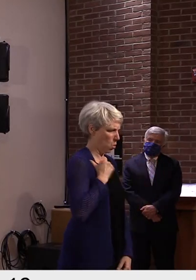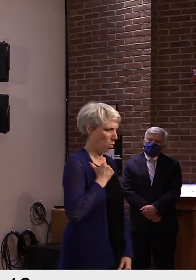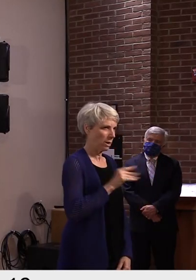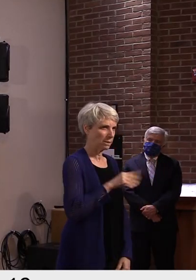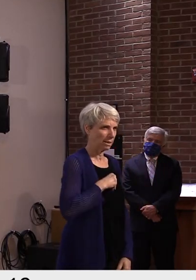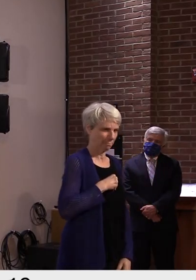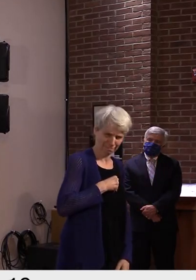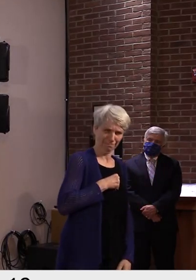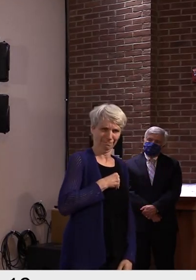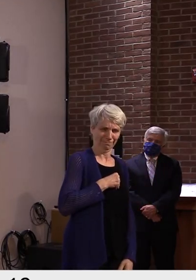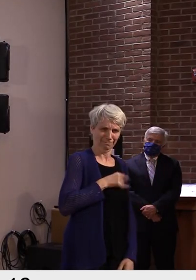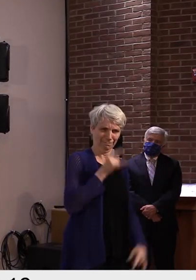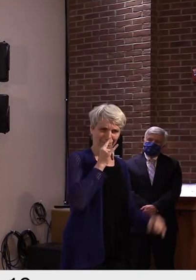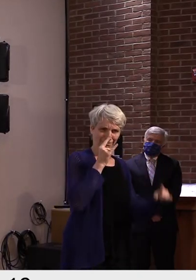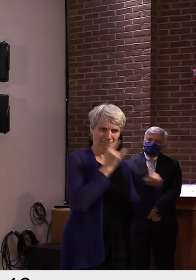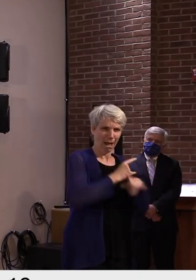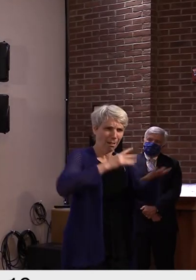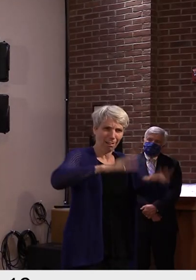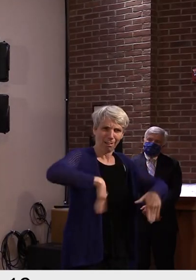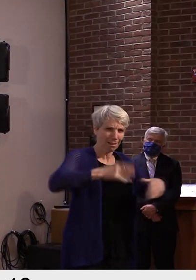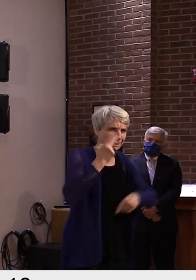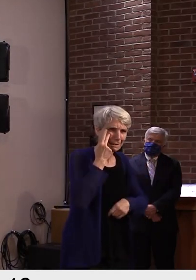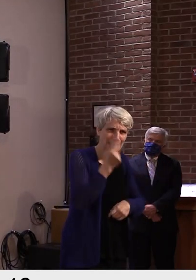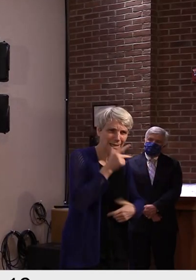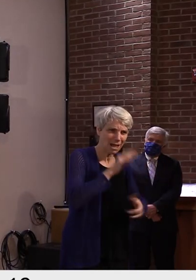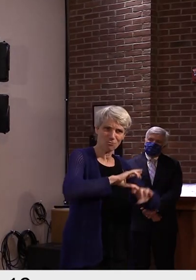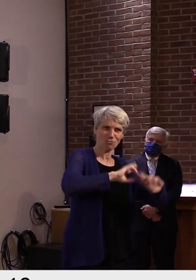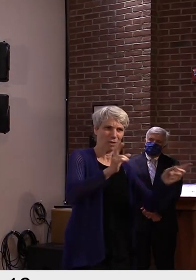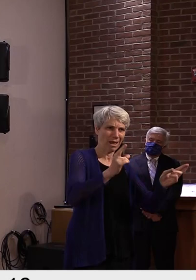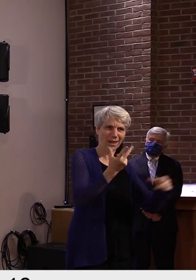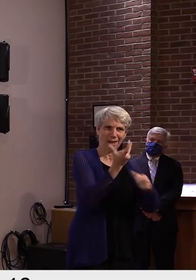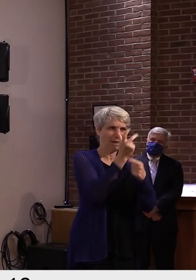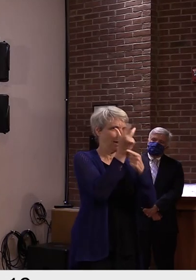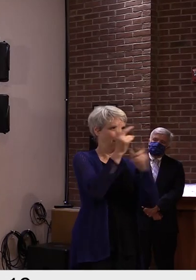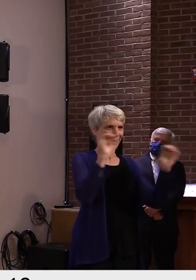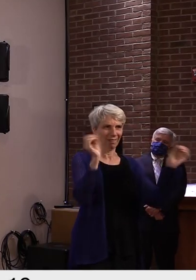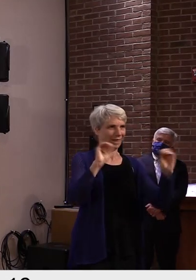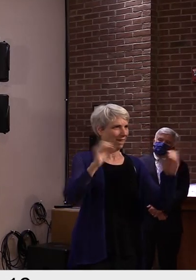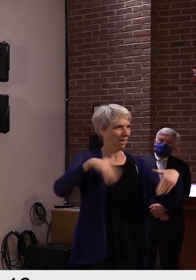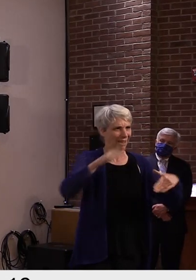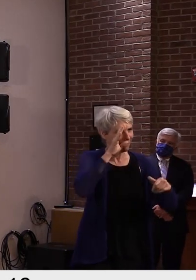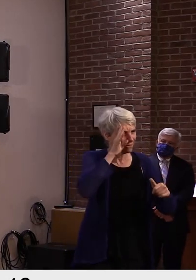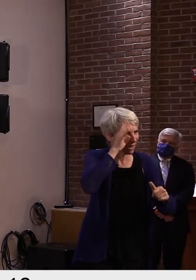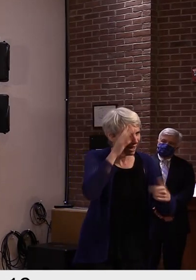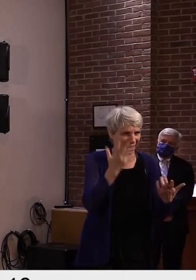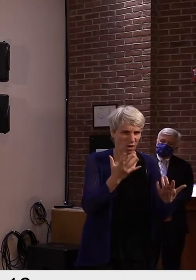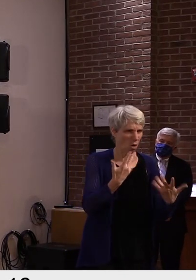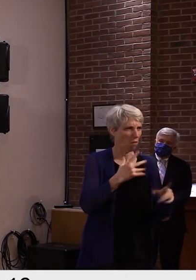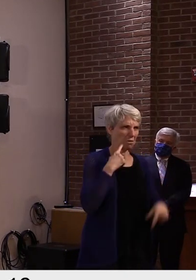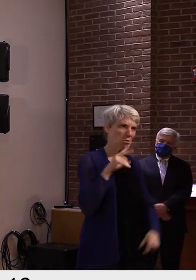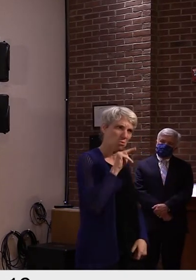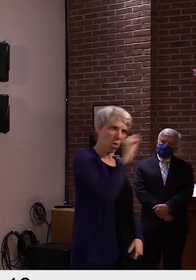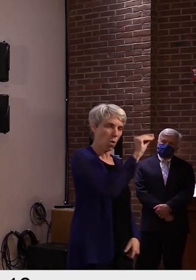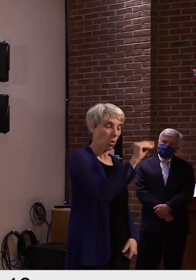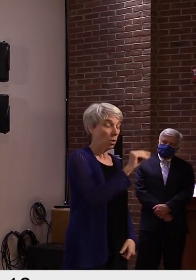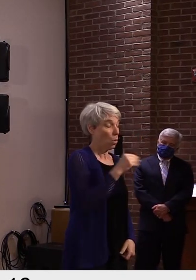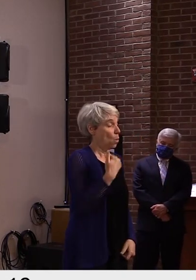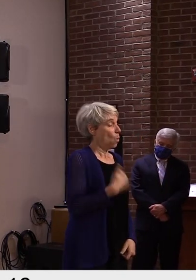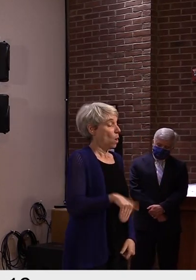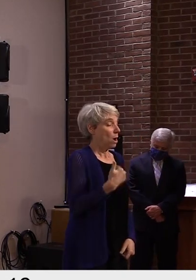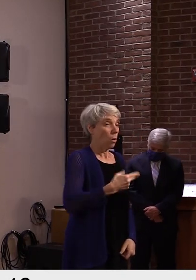we don't even know there is a vaccine. But that's their stance, which is reflective of, I'm sure, a lot of